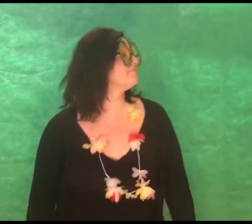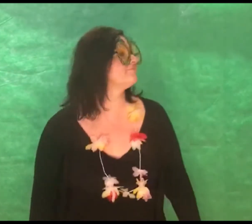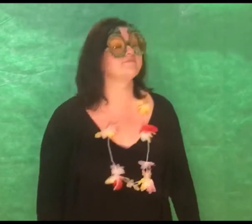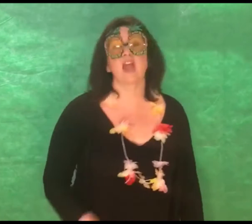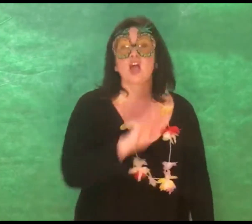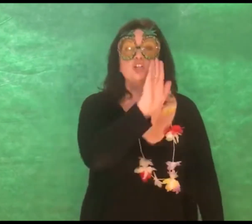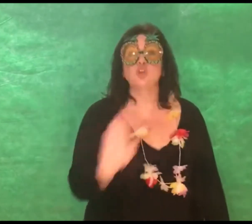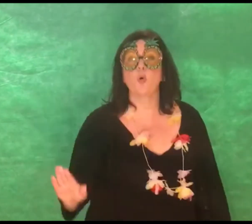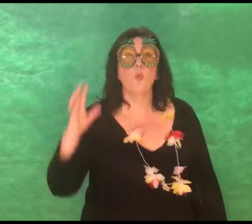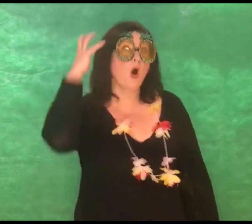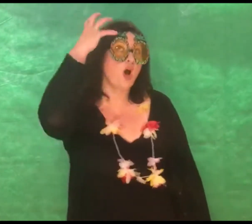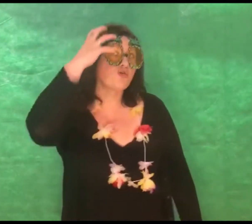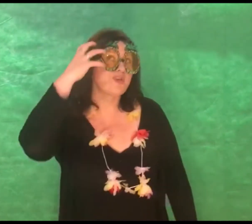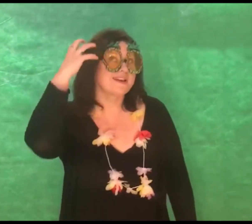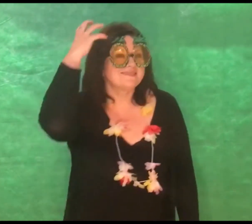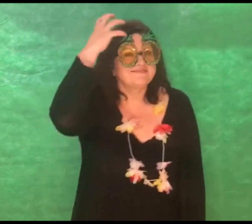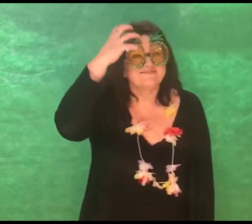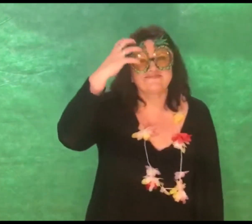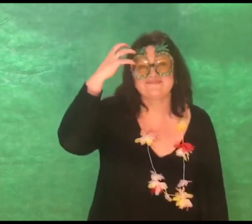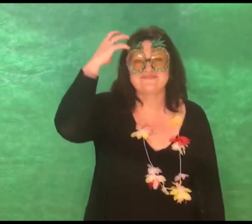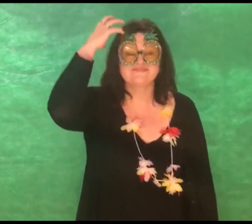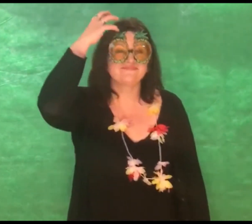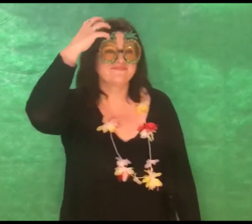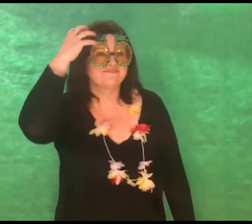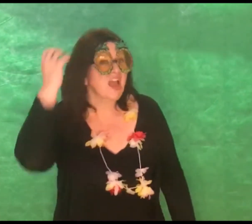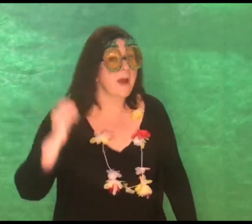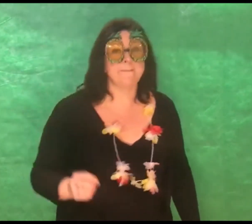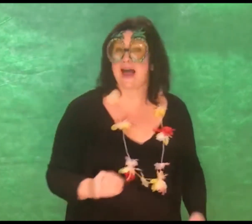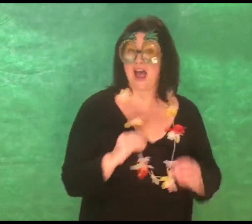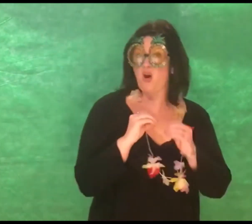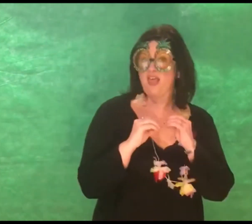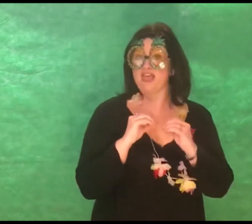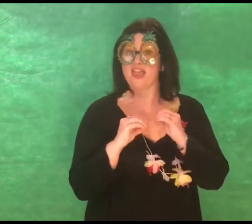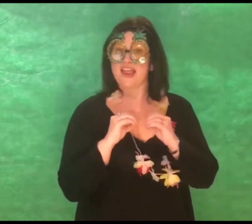Don't worry about a thing